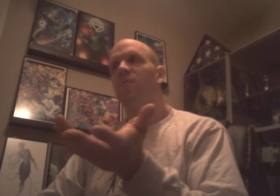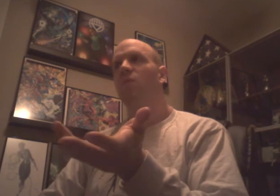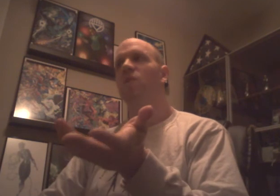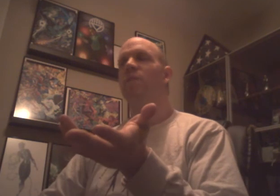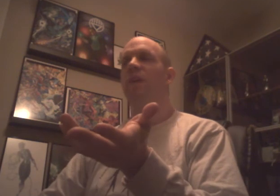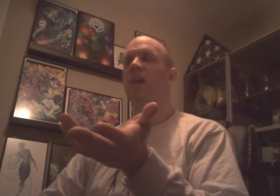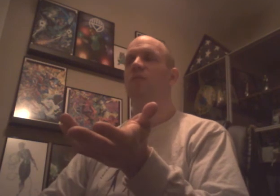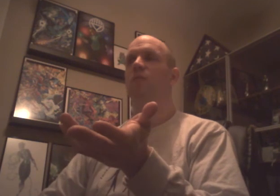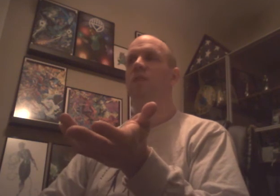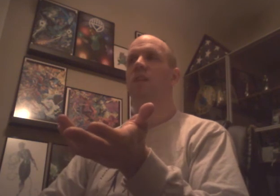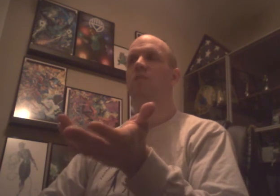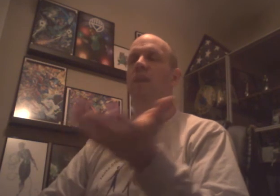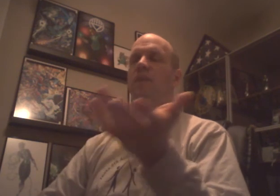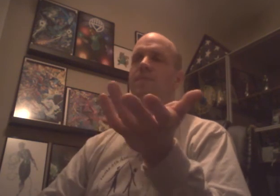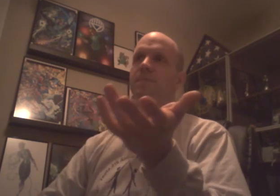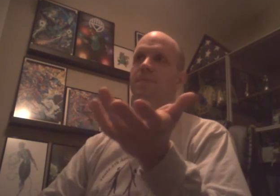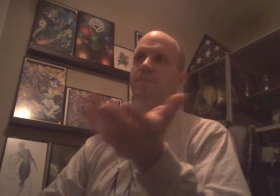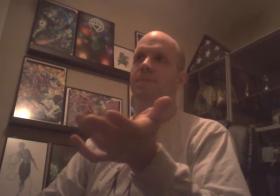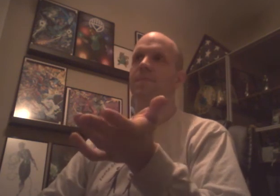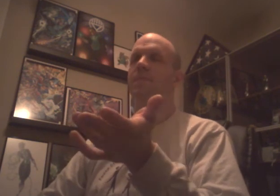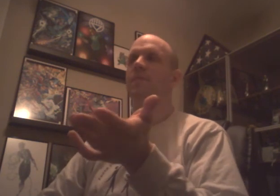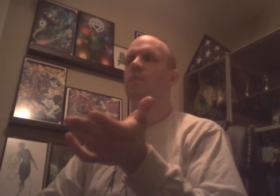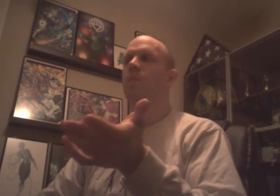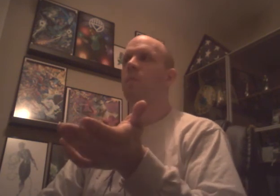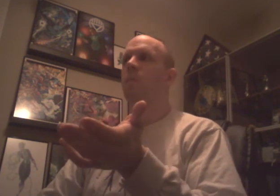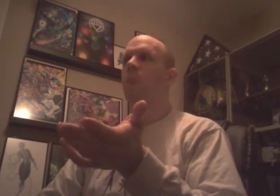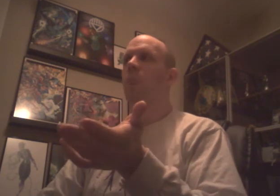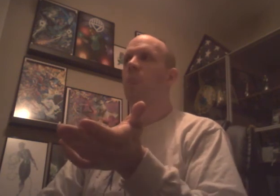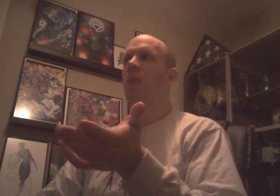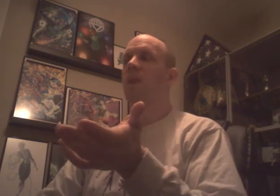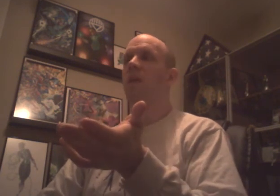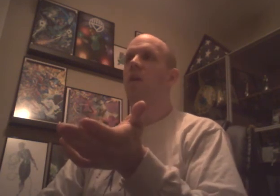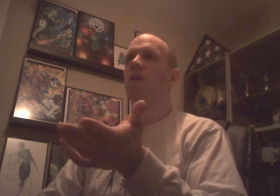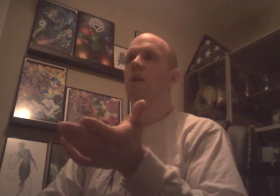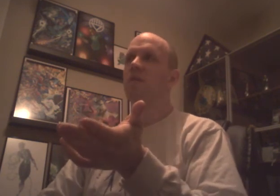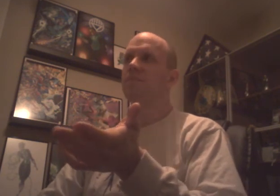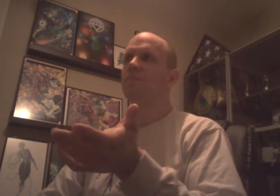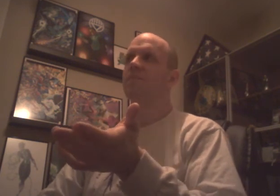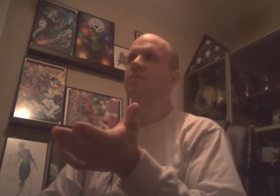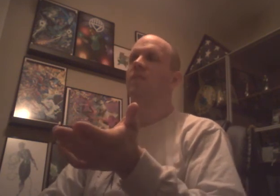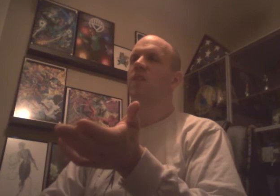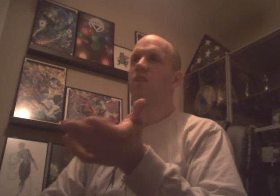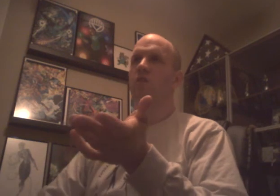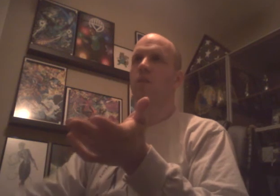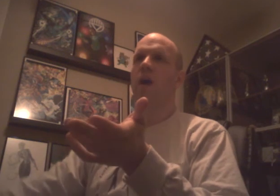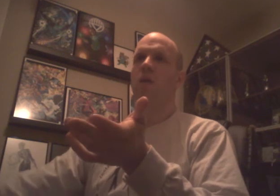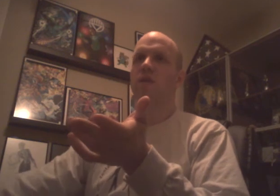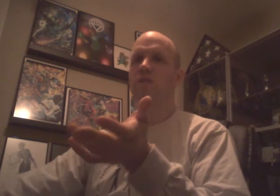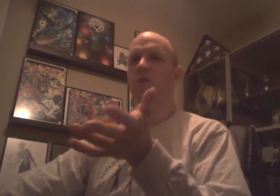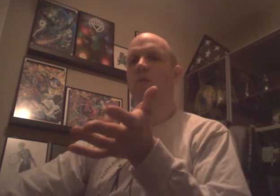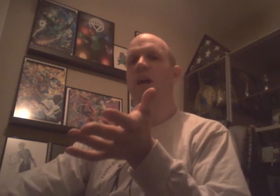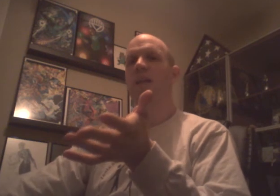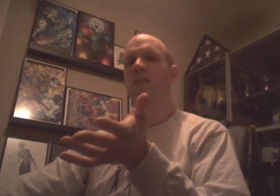Which would be kind of cool to see. But... You know. All in all. A crowd. Super hostile.